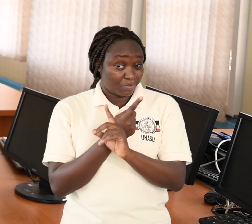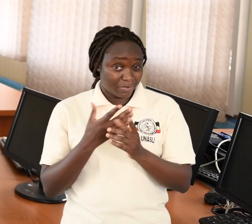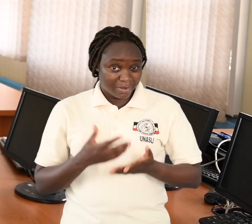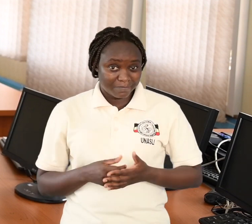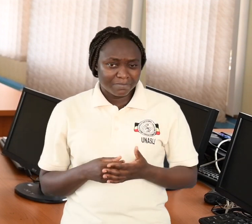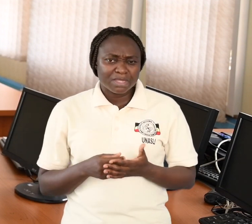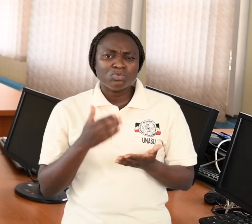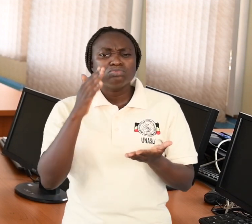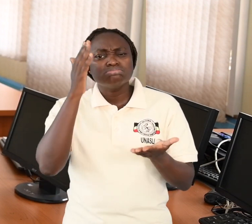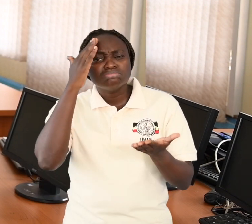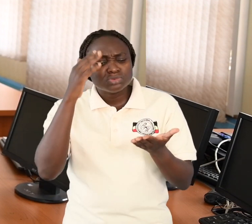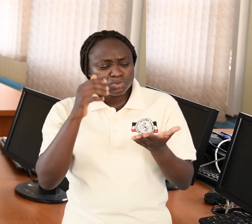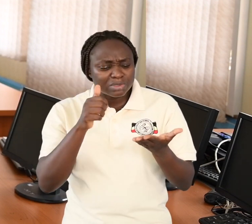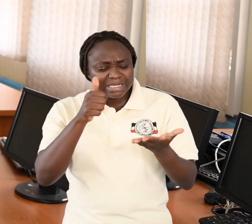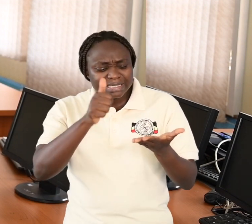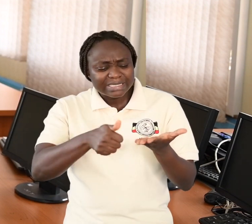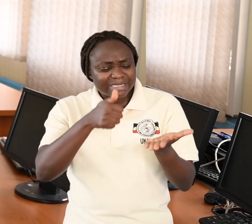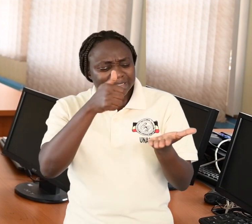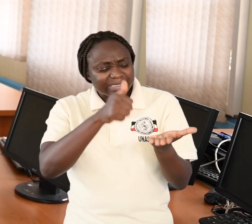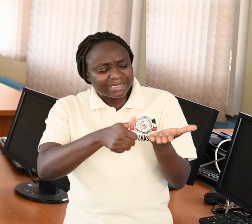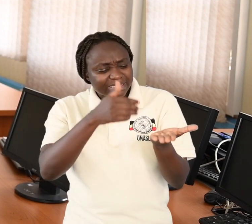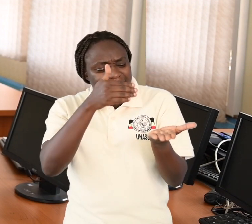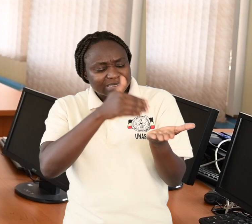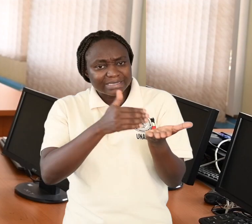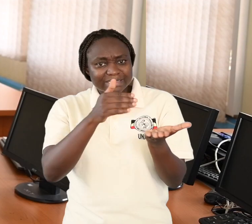the functions of those parts?